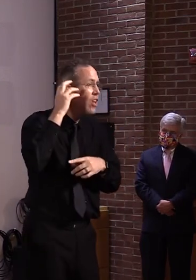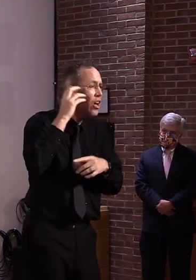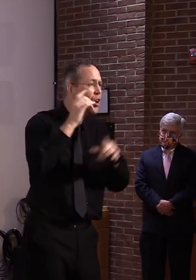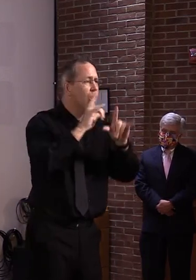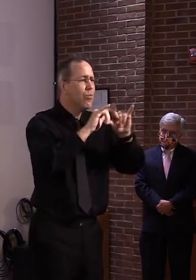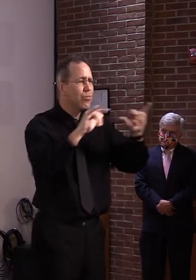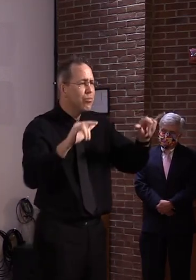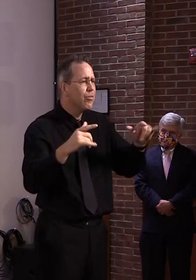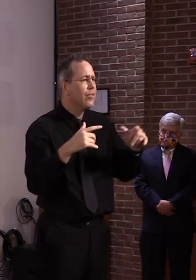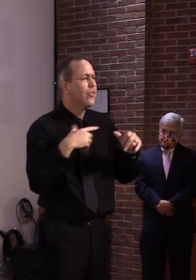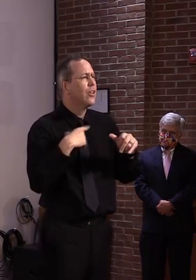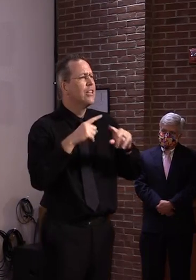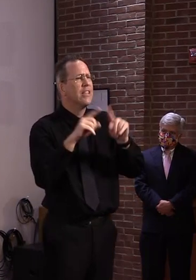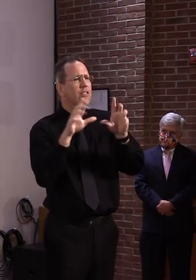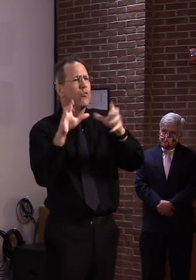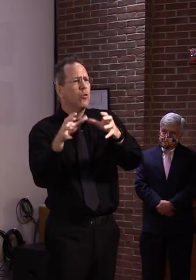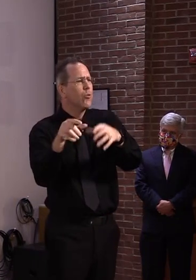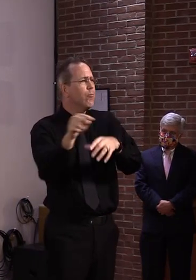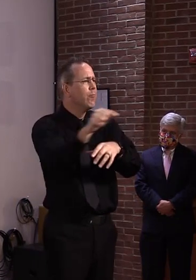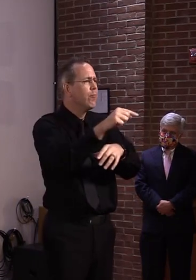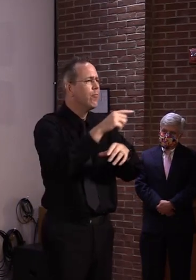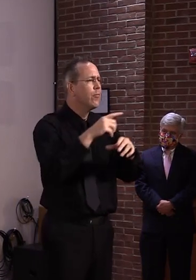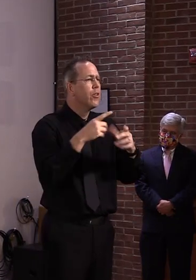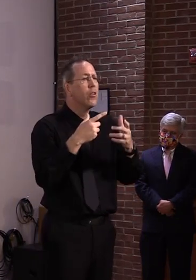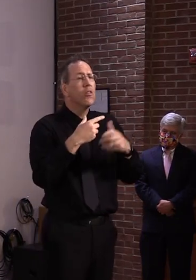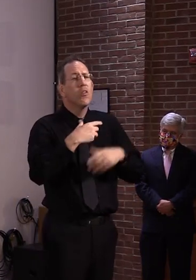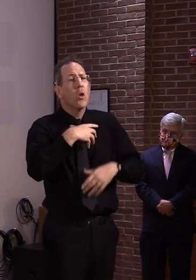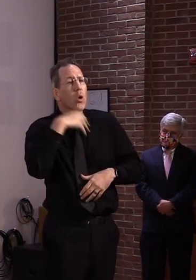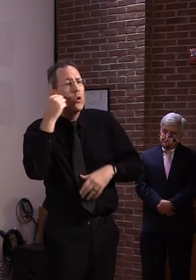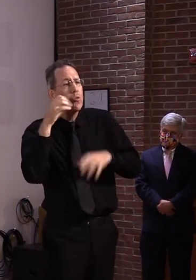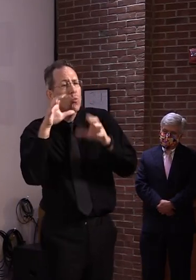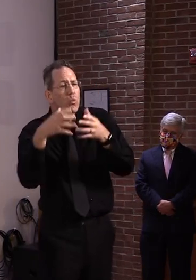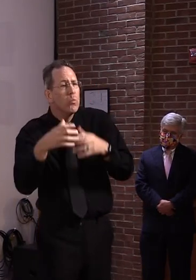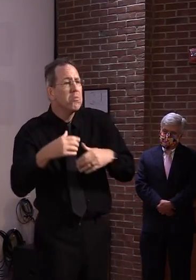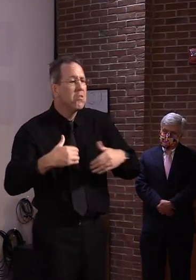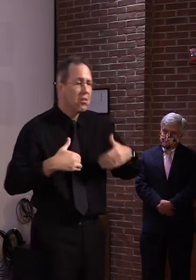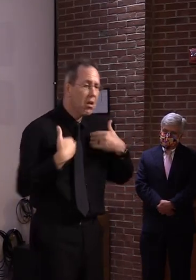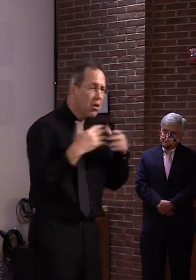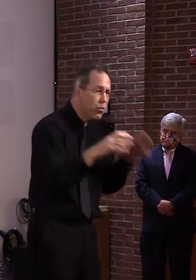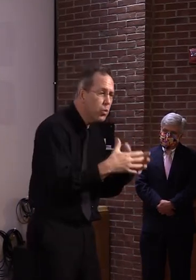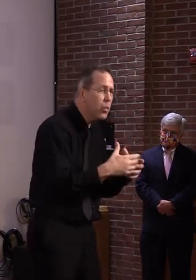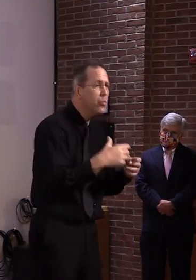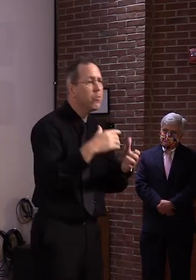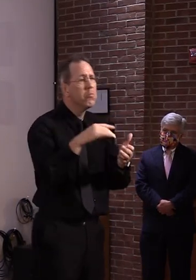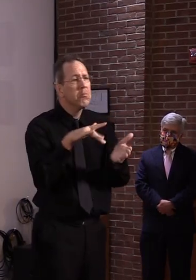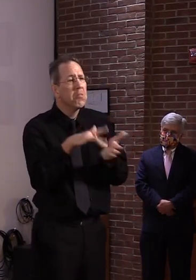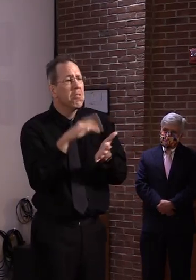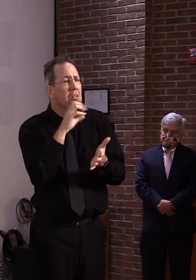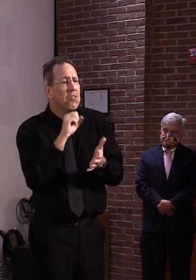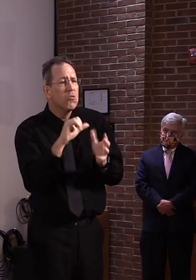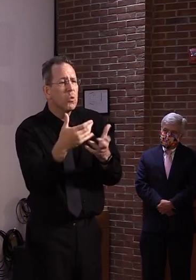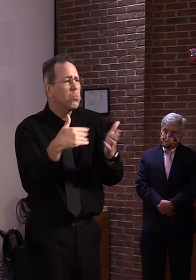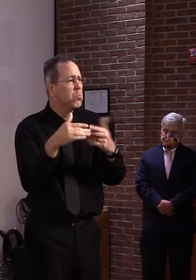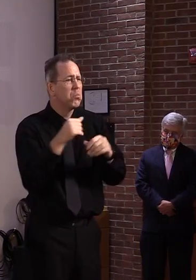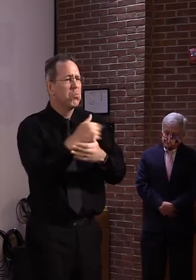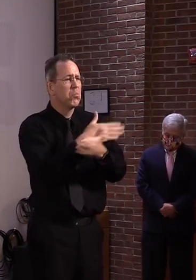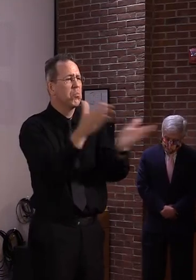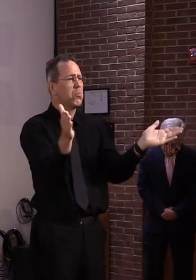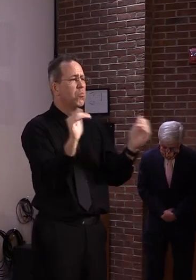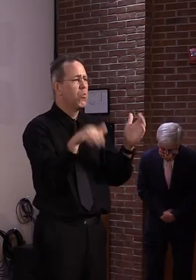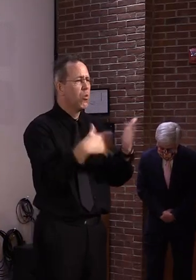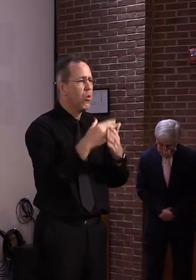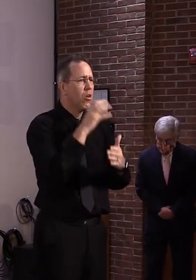because we need to do what appeals to them. The difference here though is we have to do this in a very rapid fashion